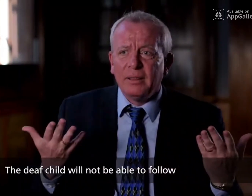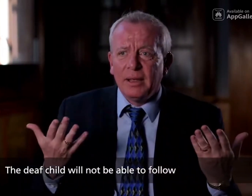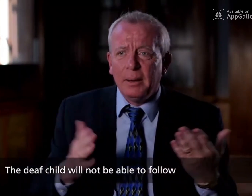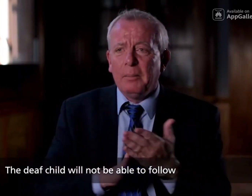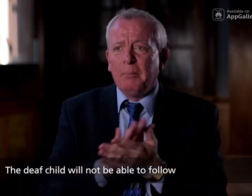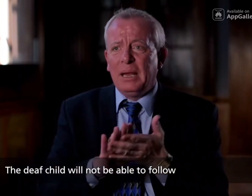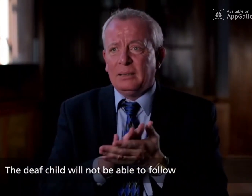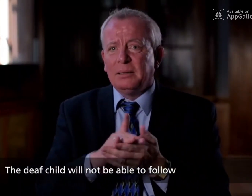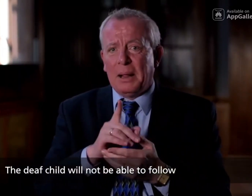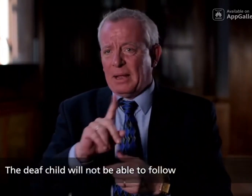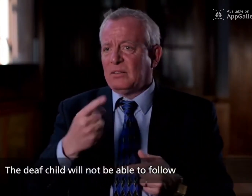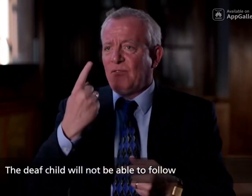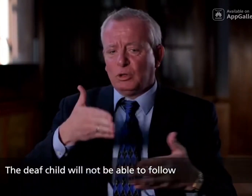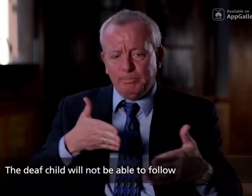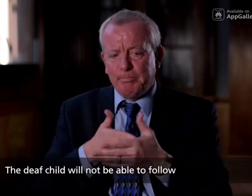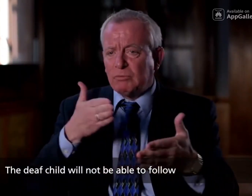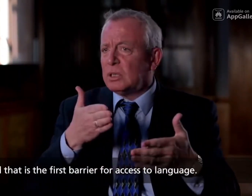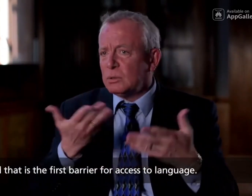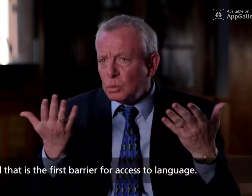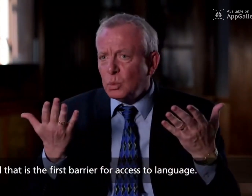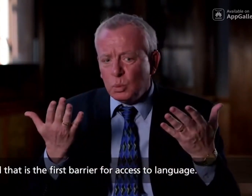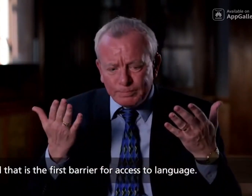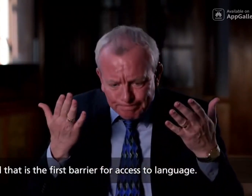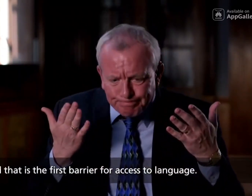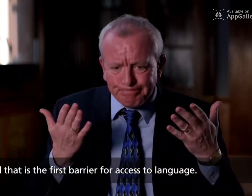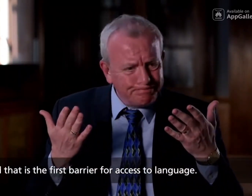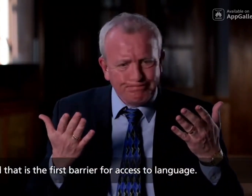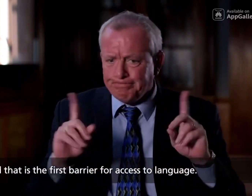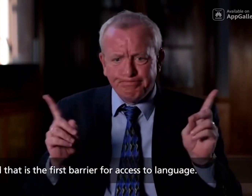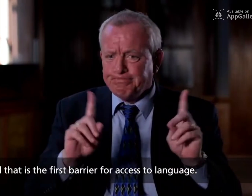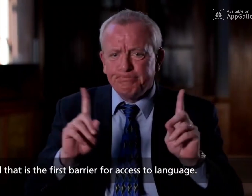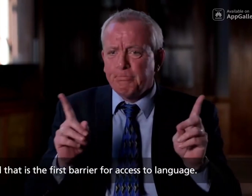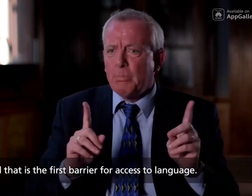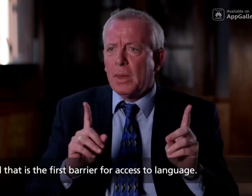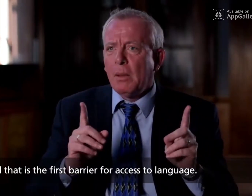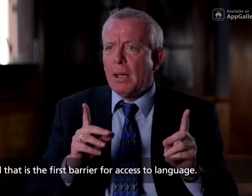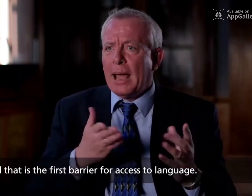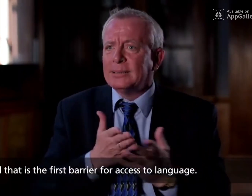child will not be able to follow and that is the first barrier for access to language.